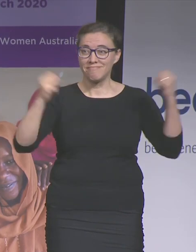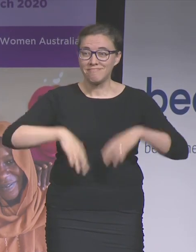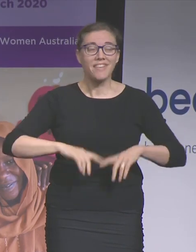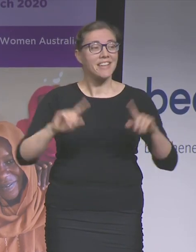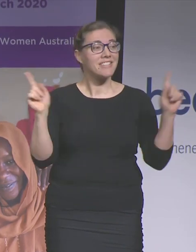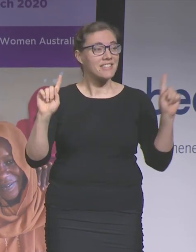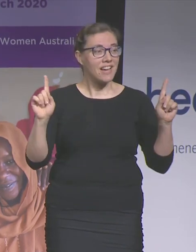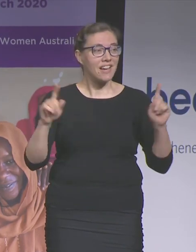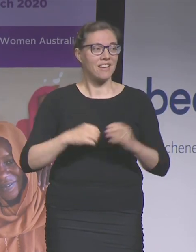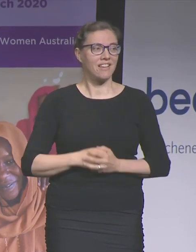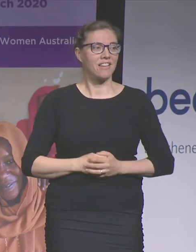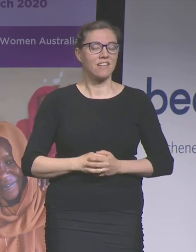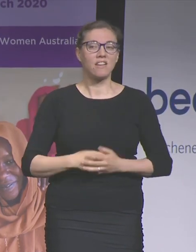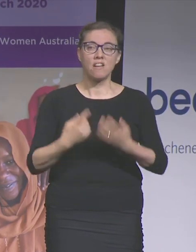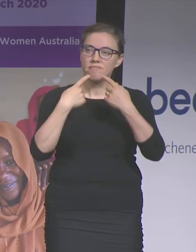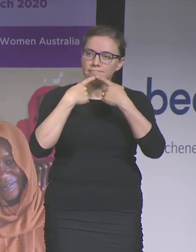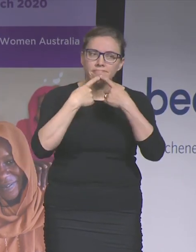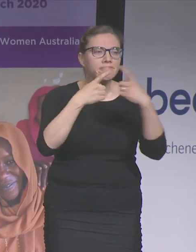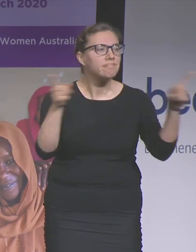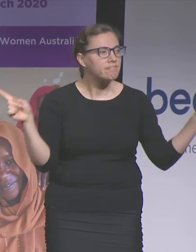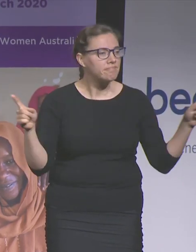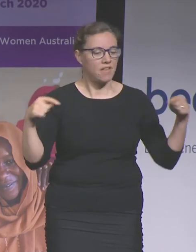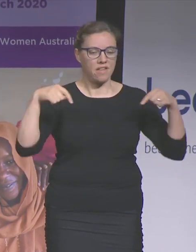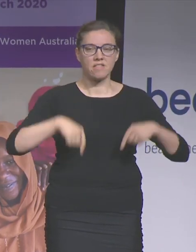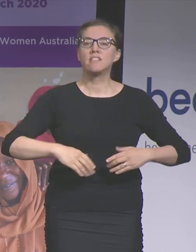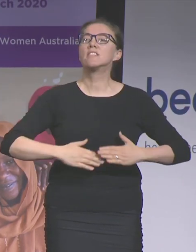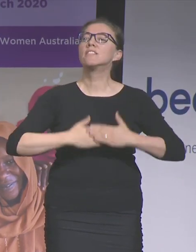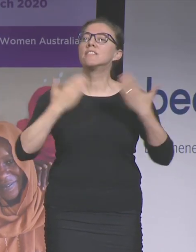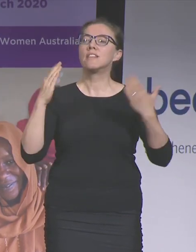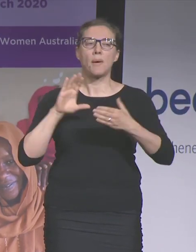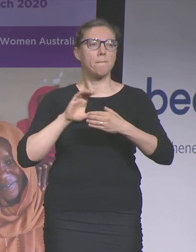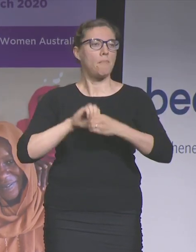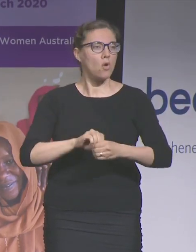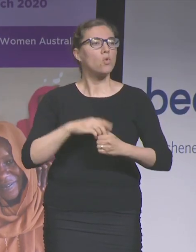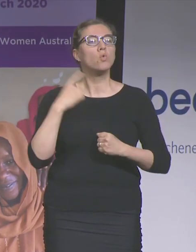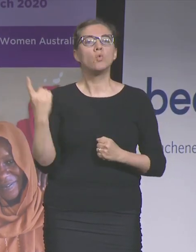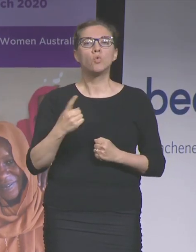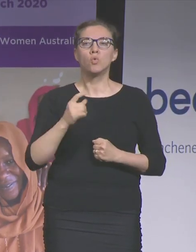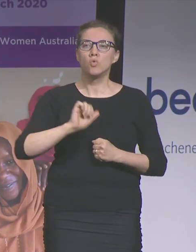women this day belongs to women everywhere and it also belongs to you.